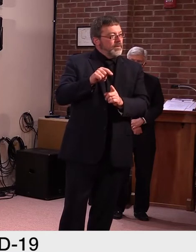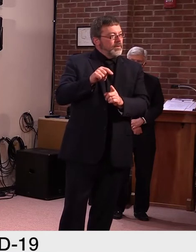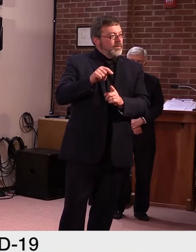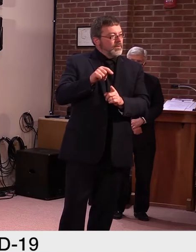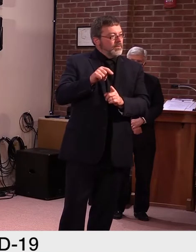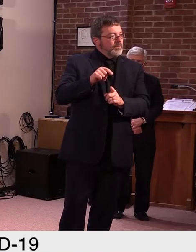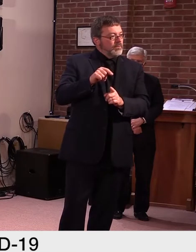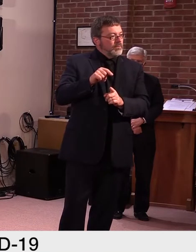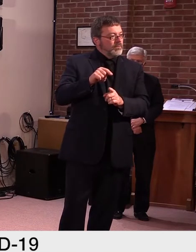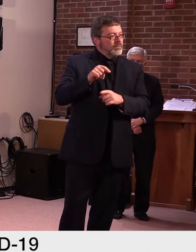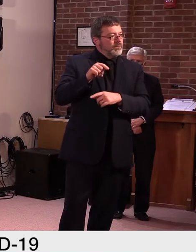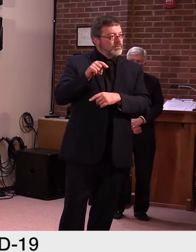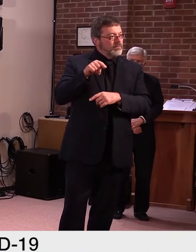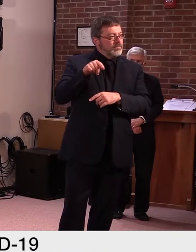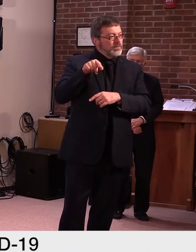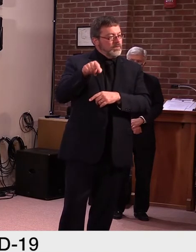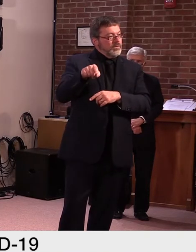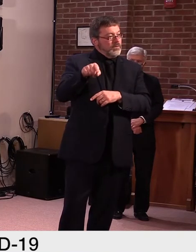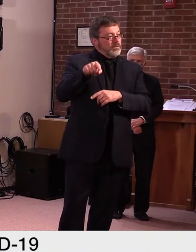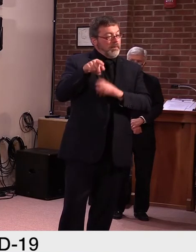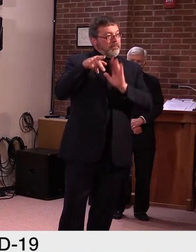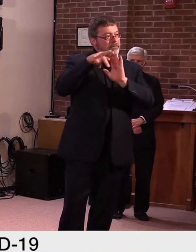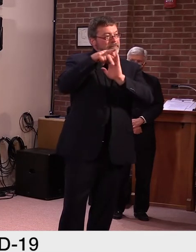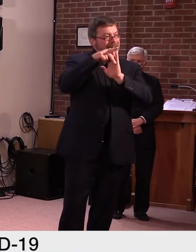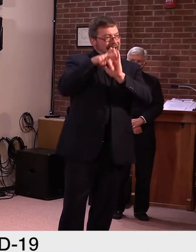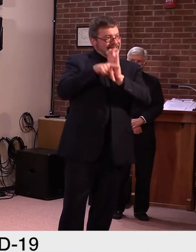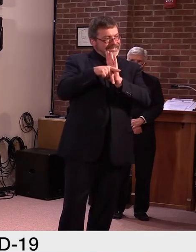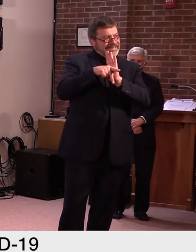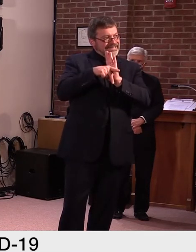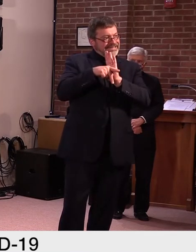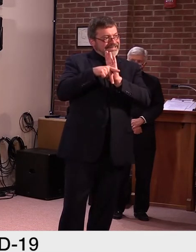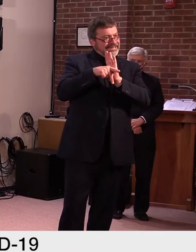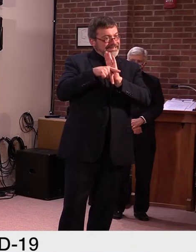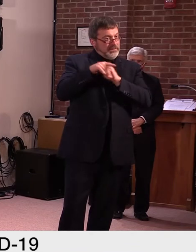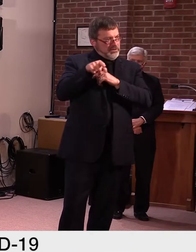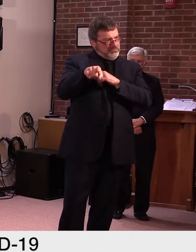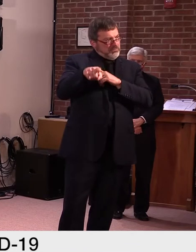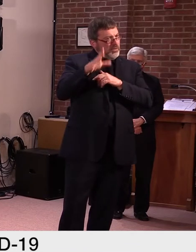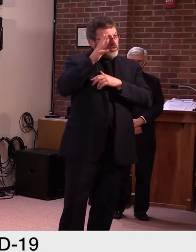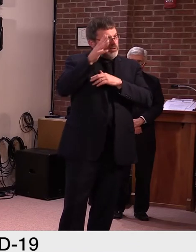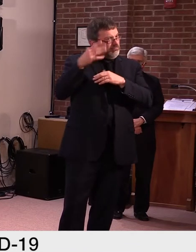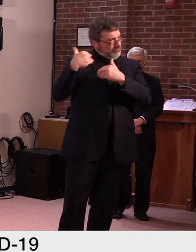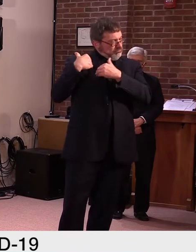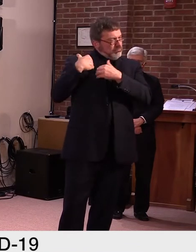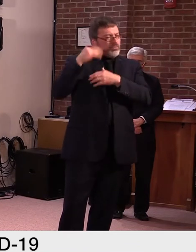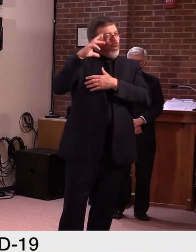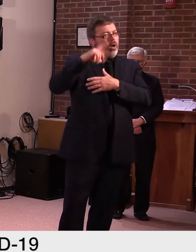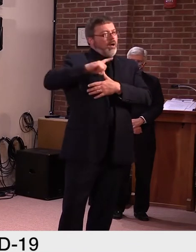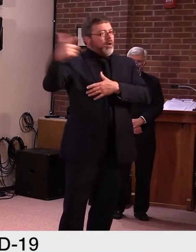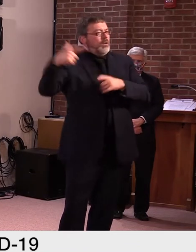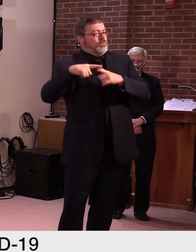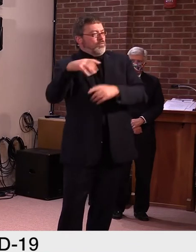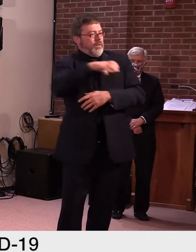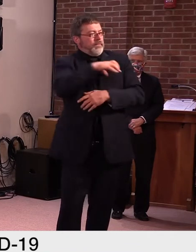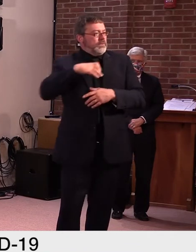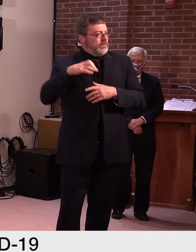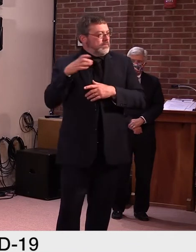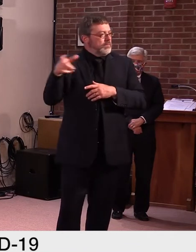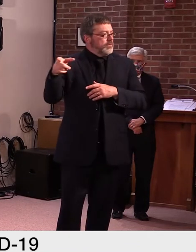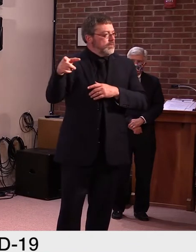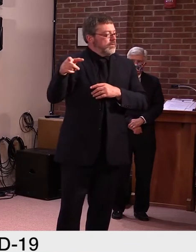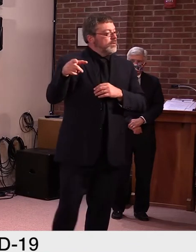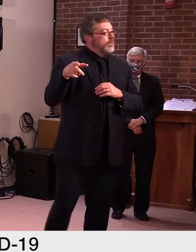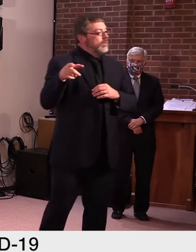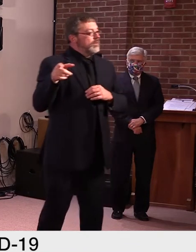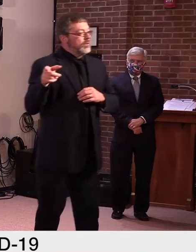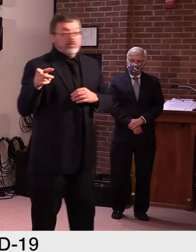Well, I, you know, I, uh, I, I want to rely on my experts, uh, the expertise of my team and,